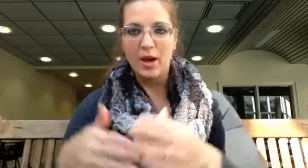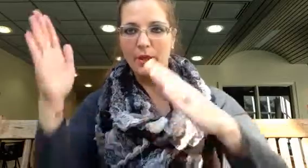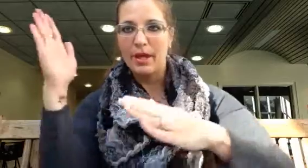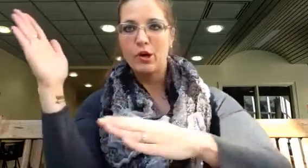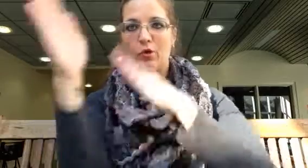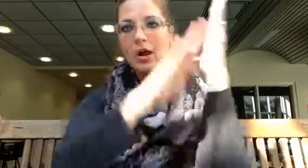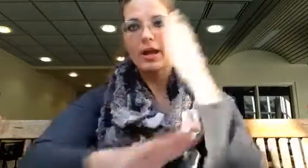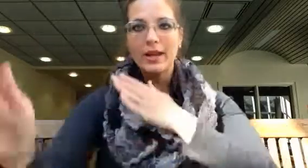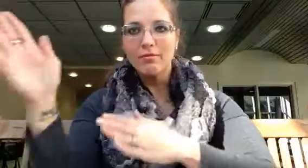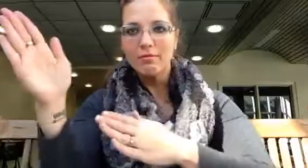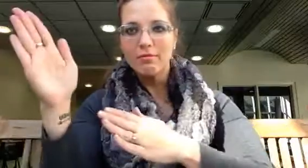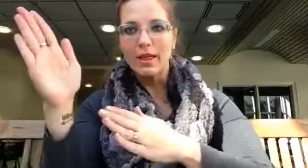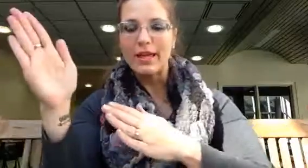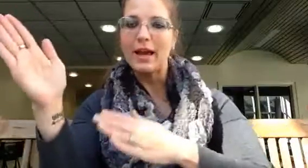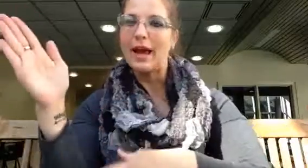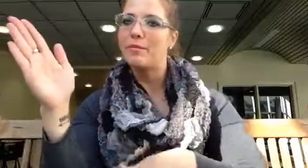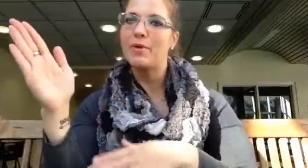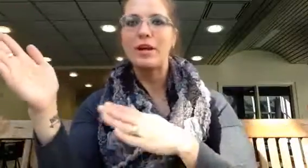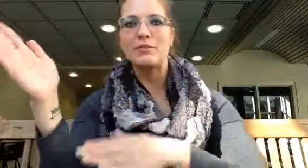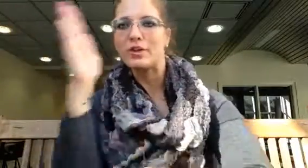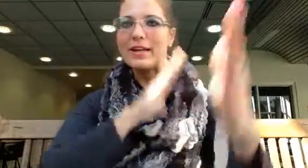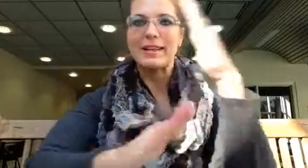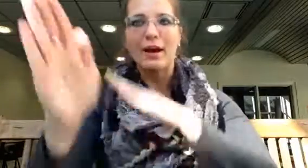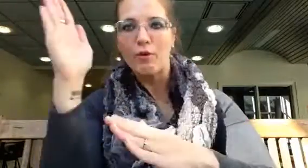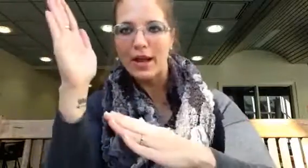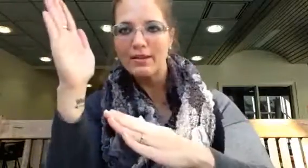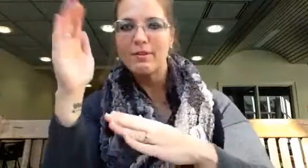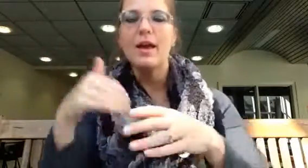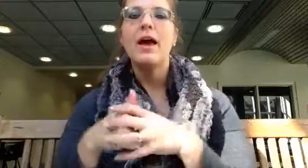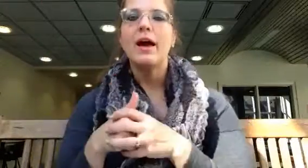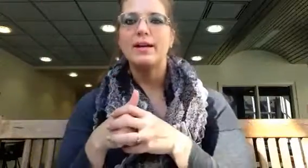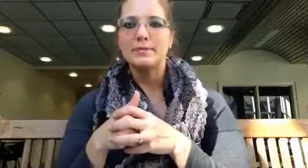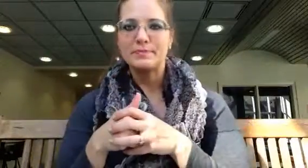Um. Like karate. Like I'm not even sure if I did that right. Um.